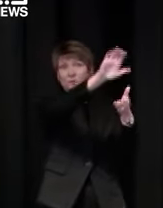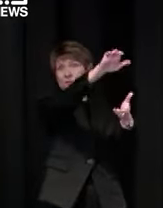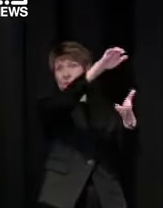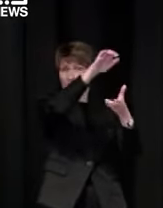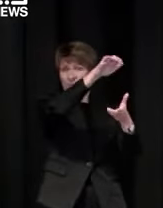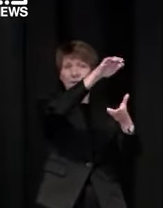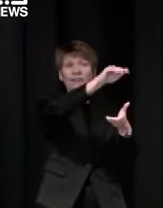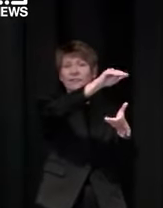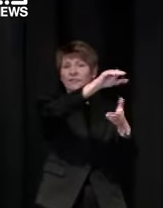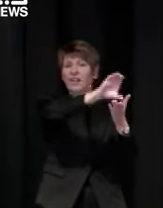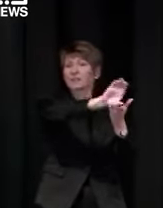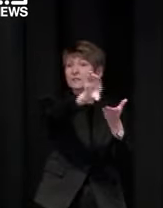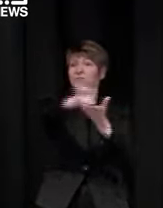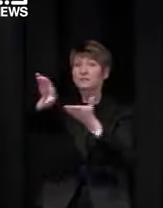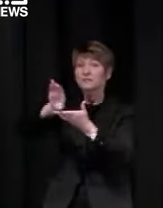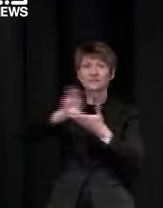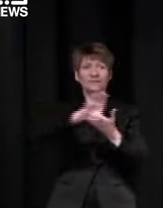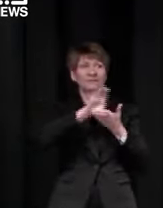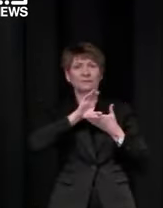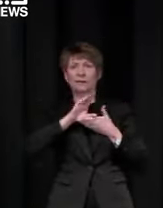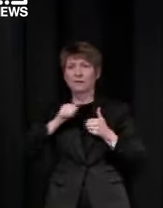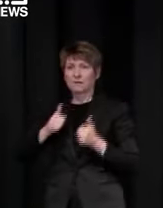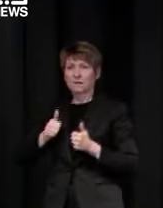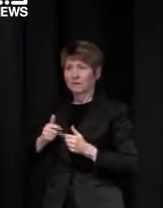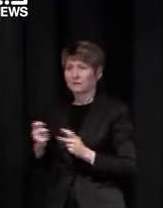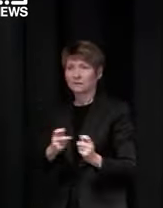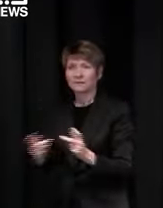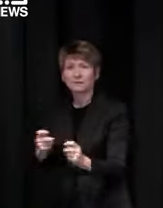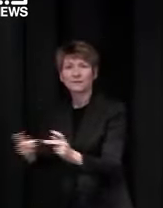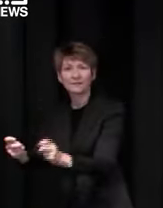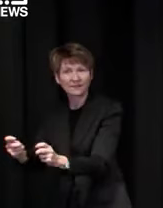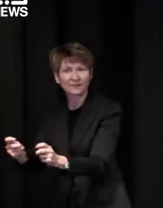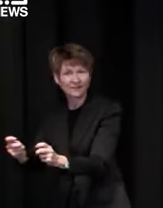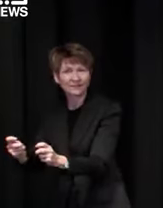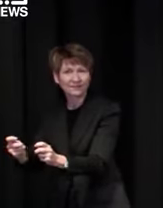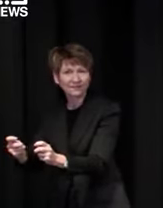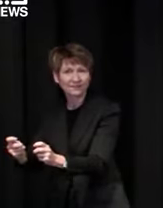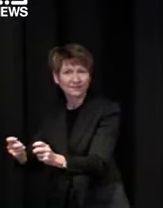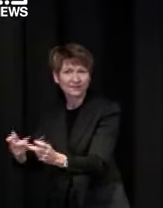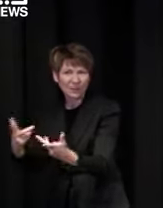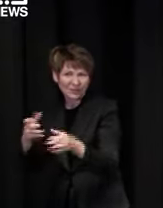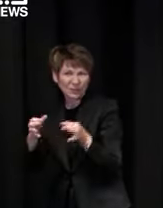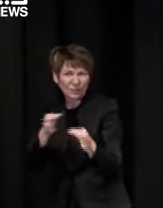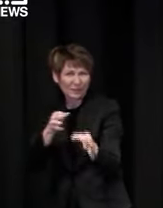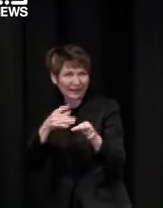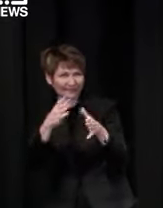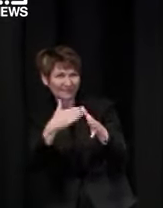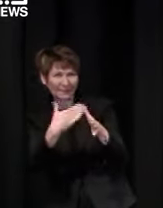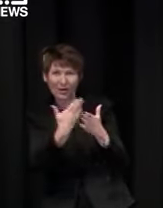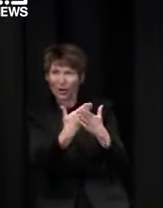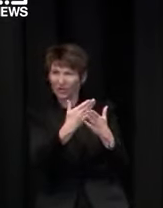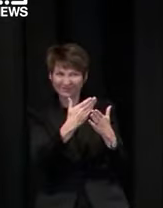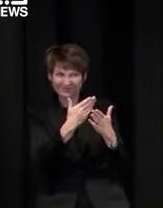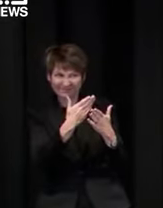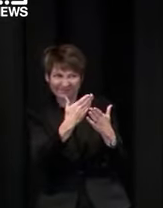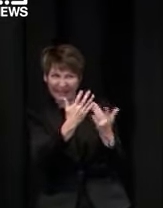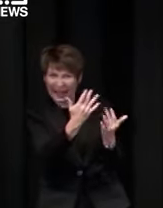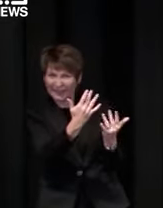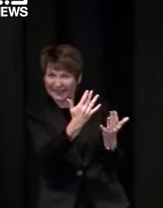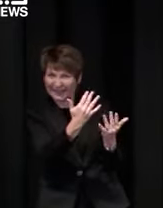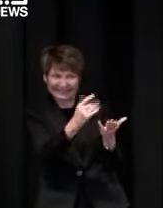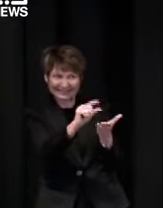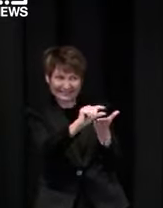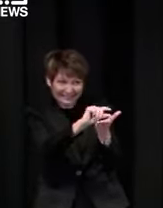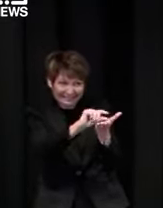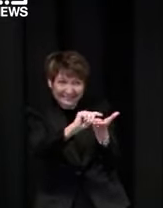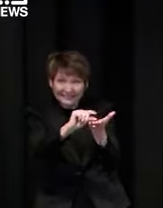four weeks for us to be able to change the six weeks down to something less if that if we